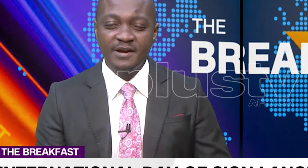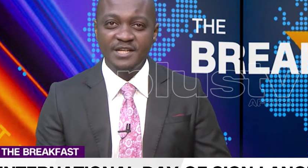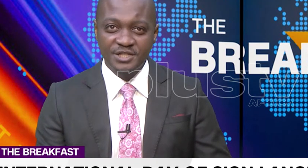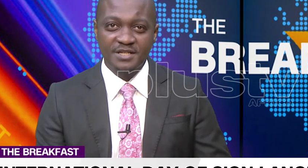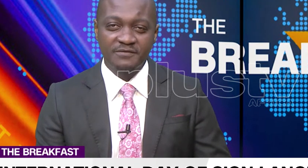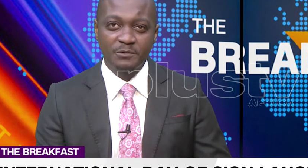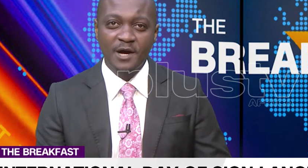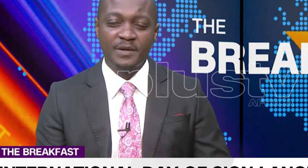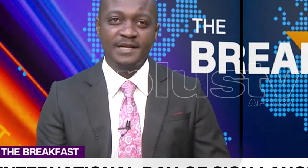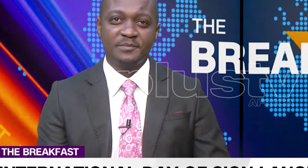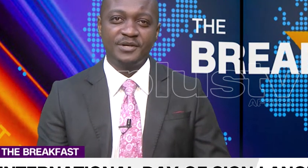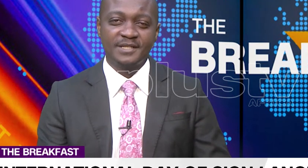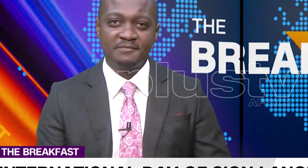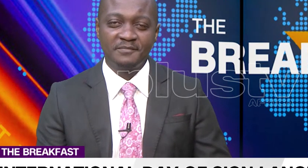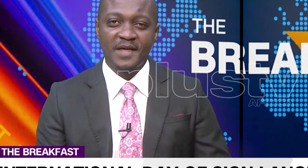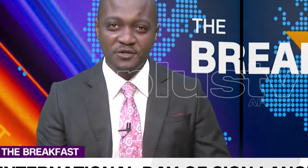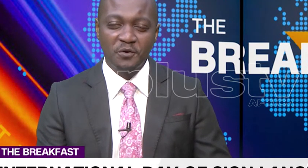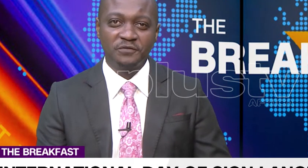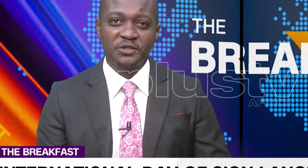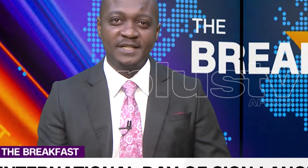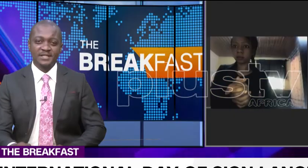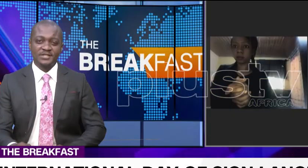Initiative, who will help in interpreting. Thank you both for joining us.